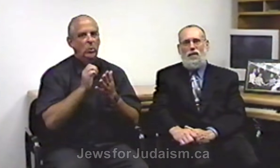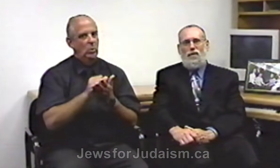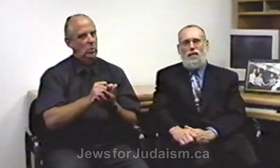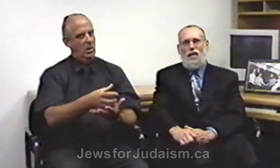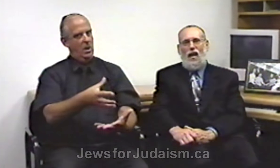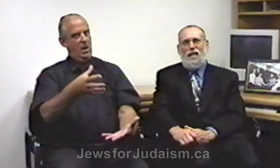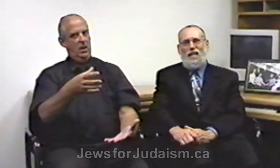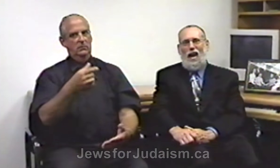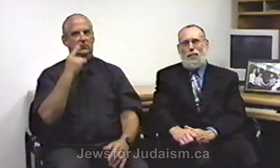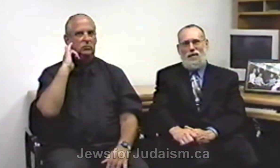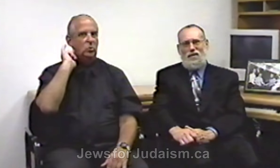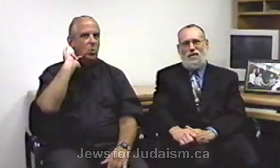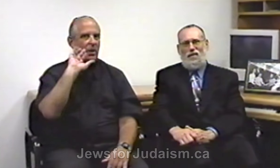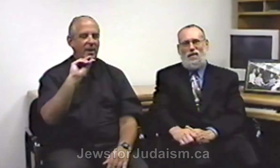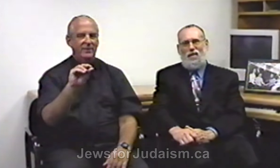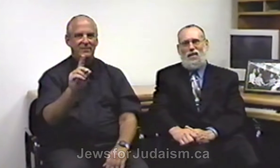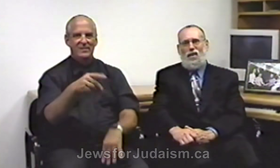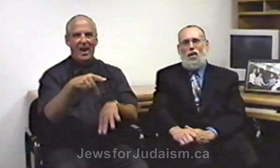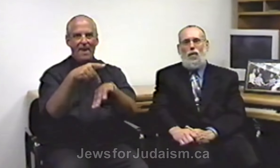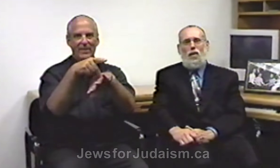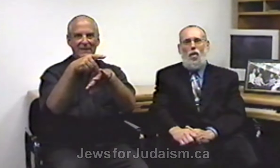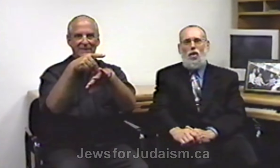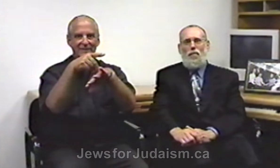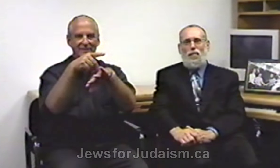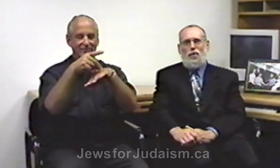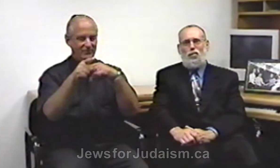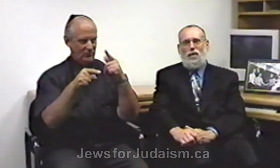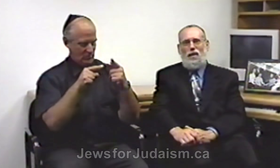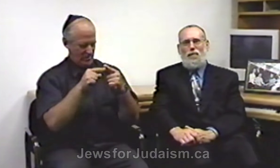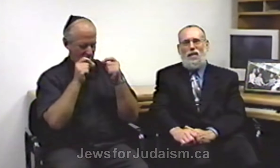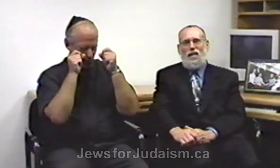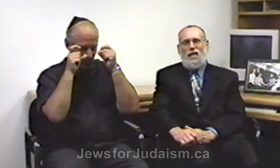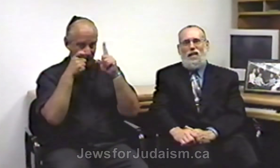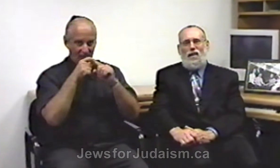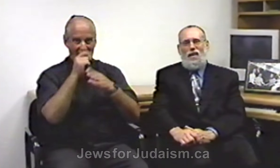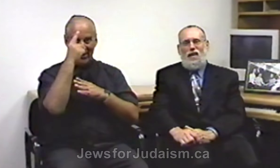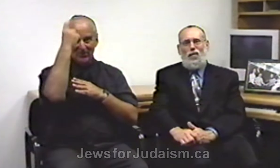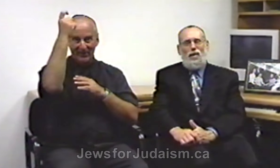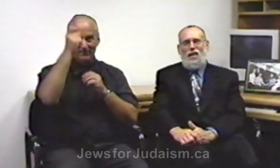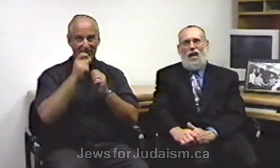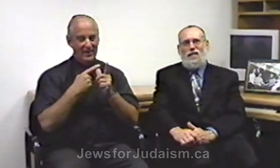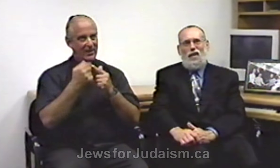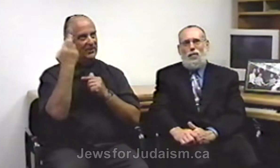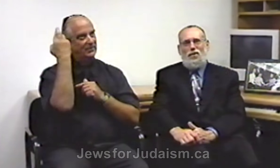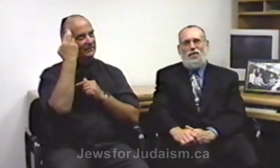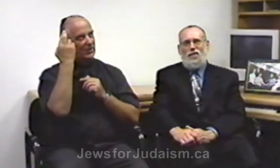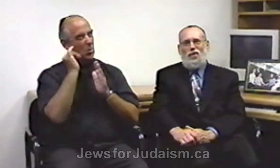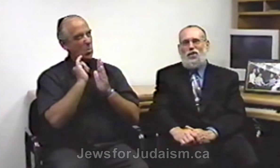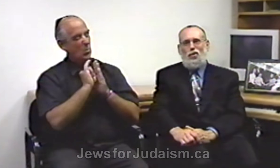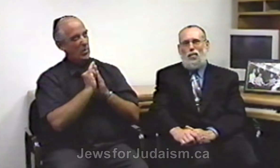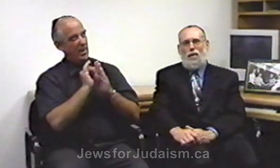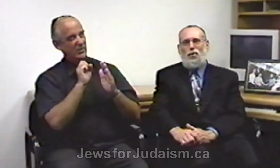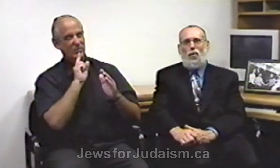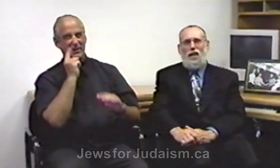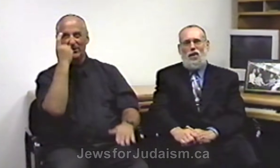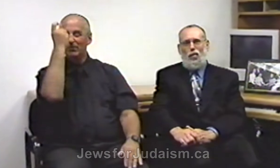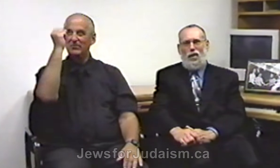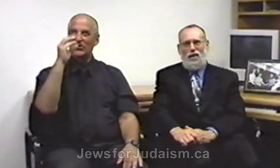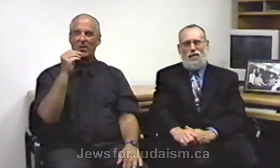and diamonds when he woke up from the dream he realized that it was just a dream so he ignored it